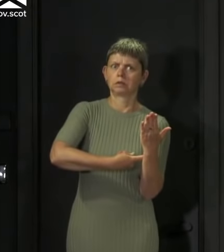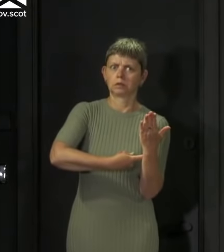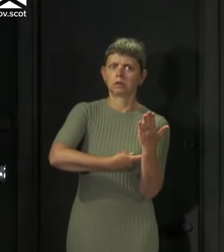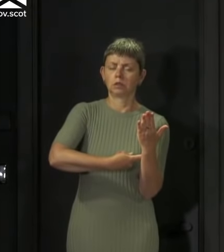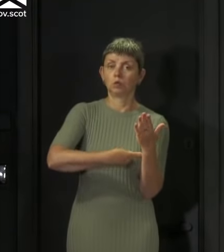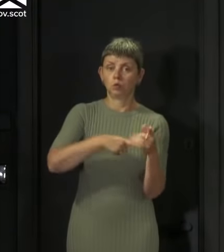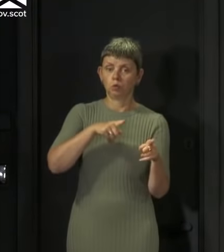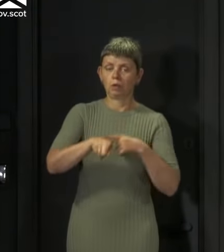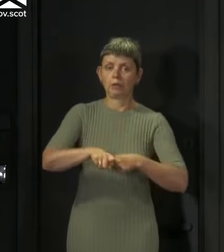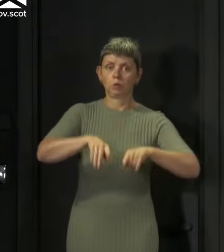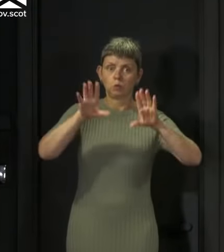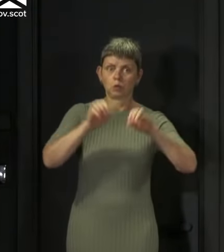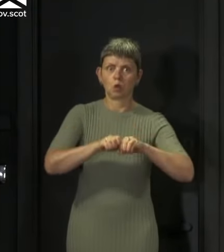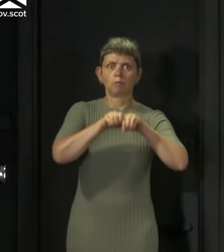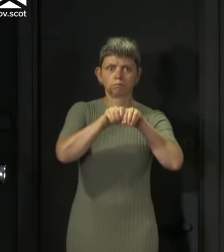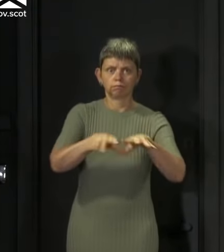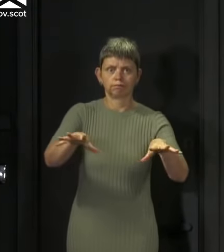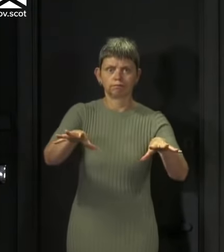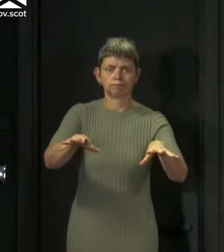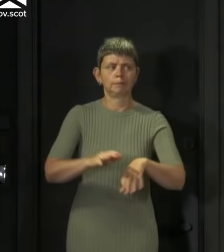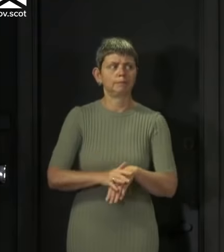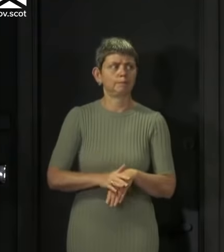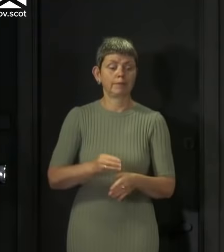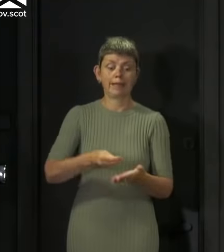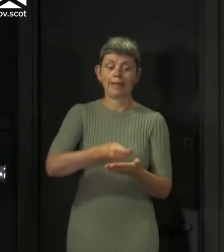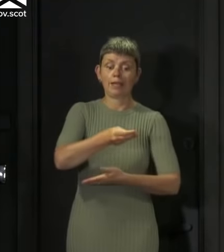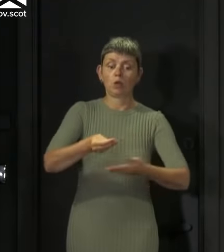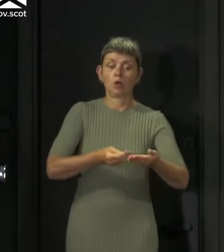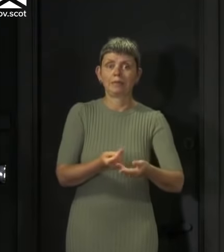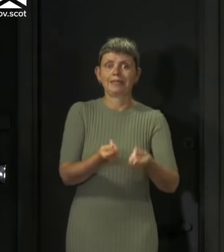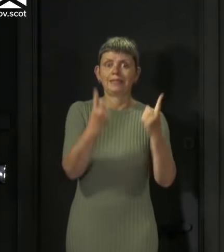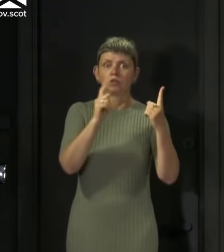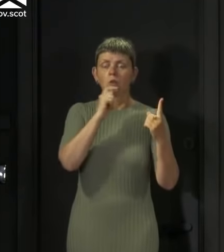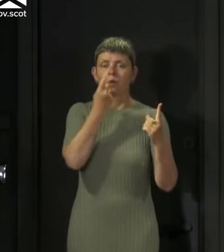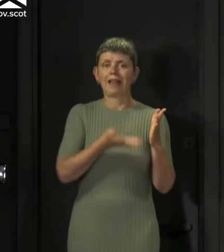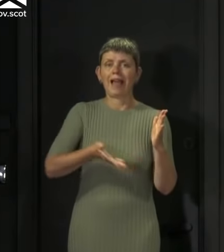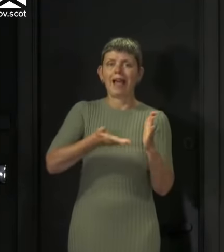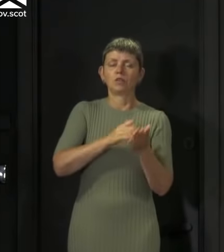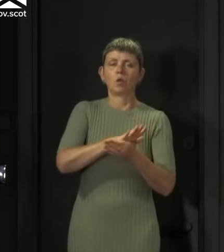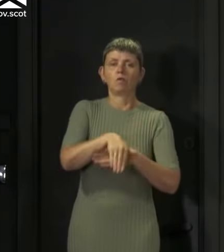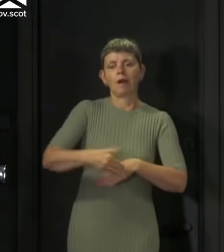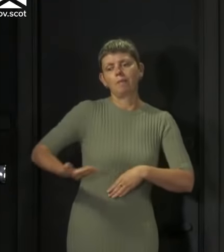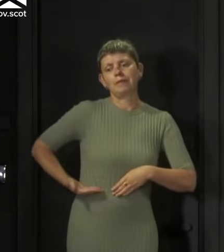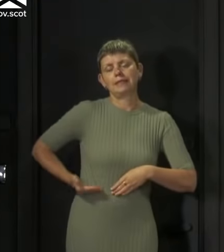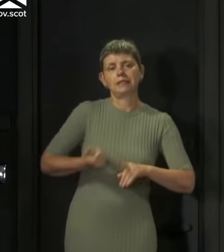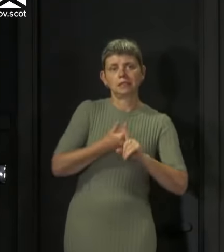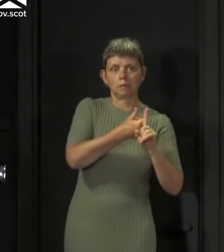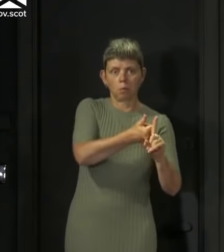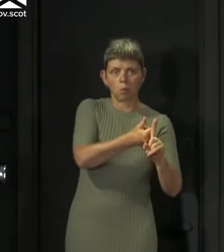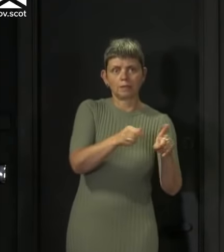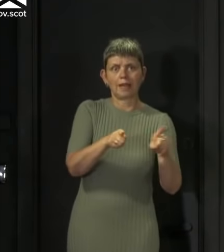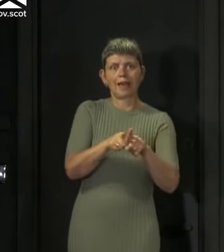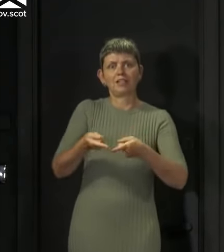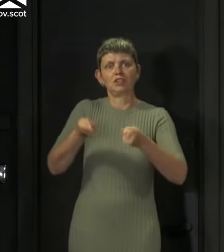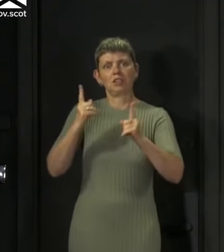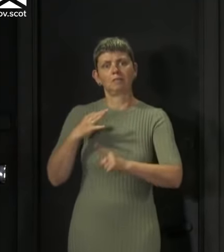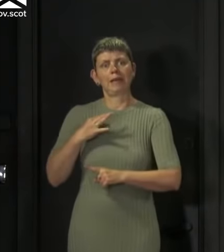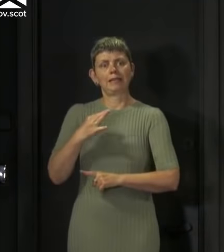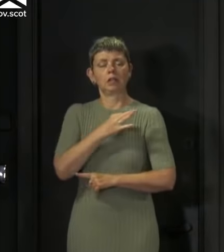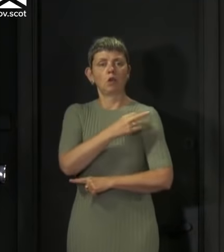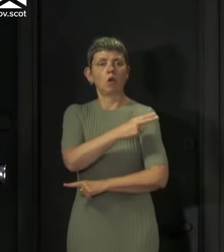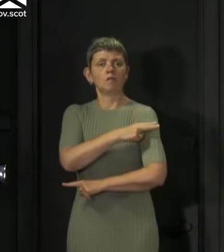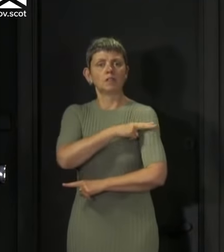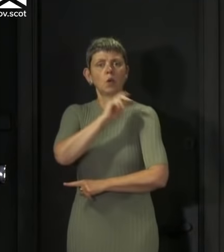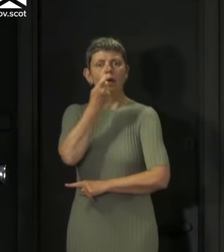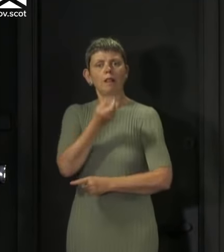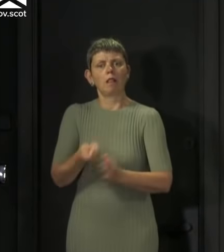of transmission. The Economy Secretary will then say a few words about business support and the Chief Medical Officer will give an update on this